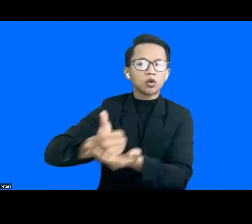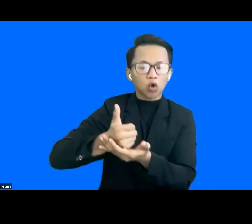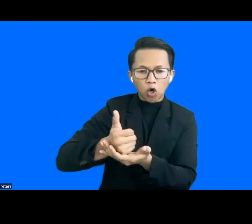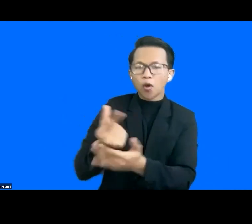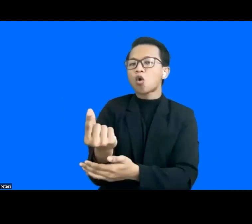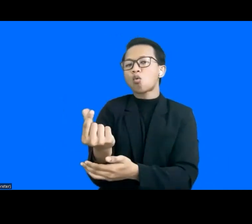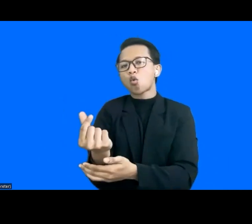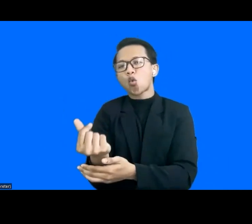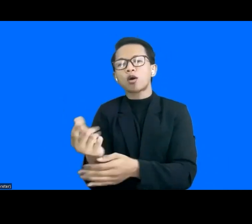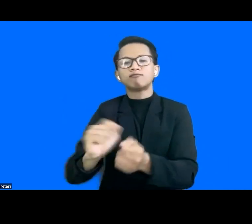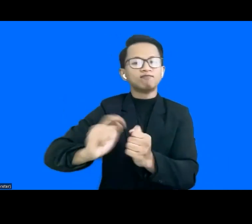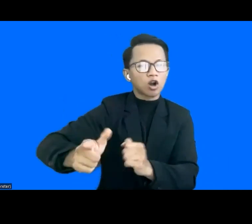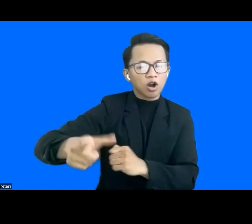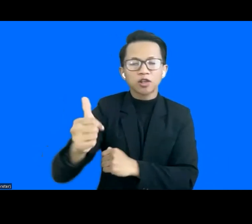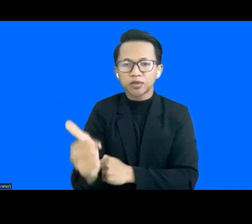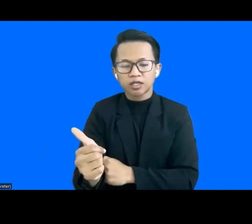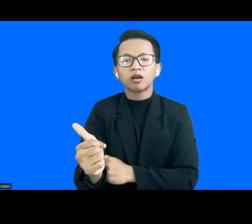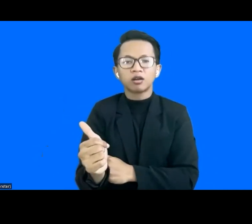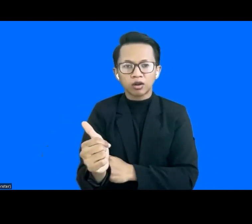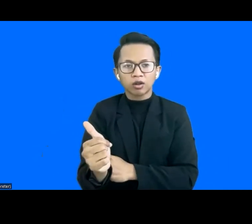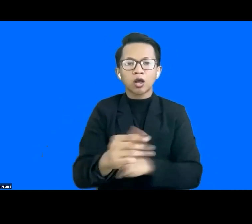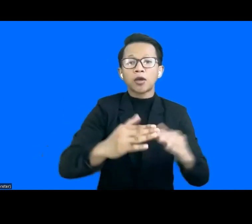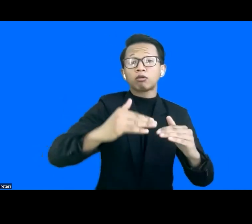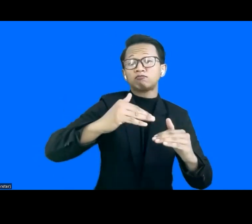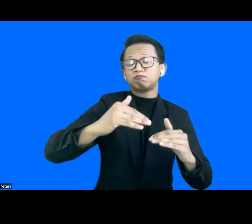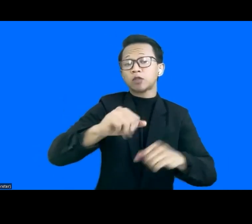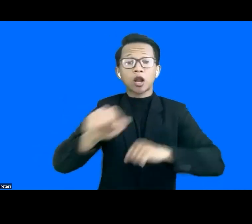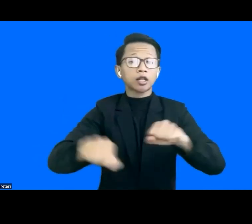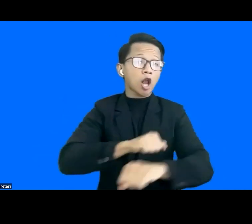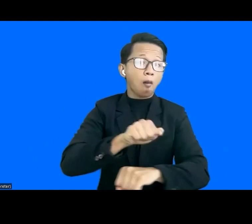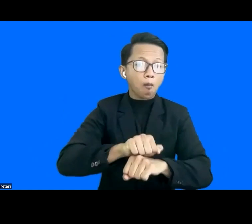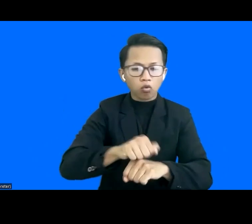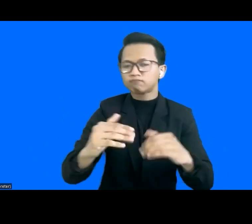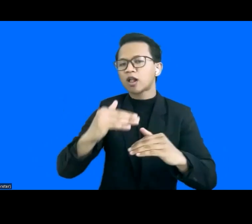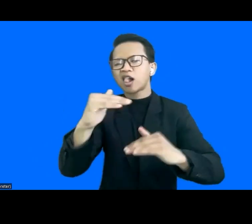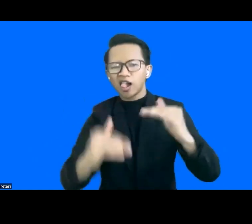So it's clear that the gap also existed in Singapore and